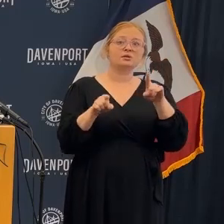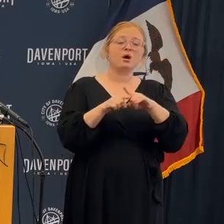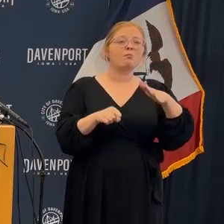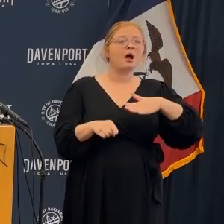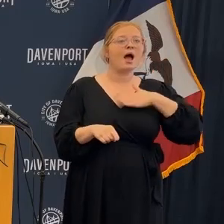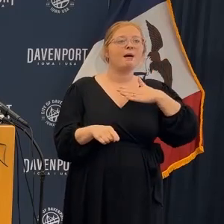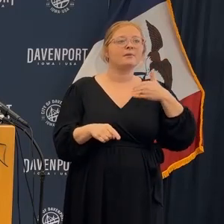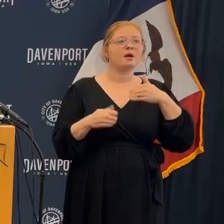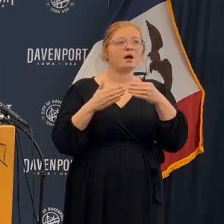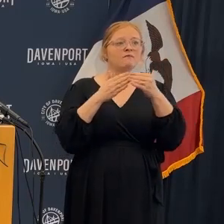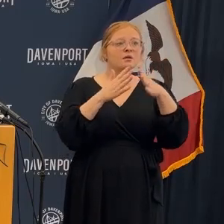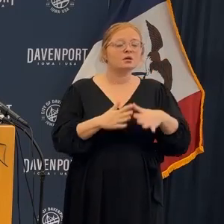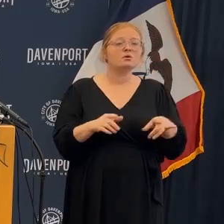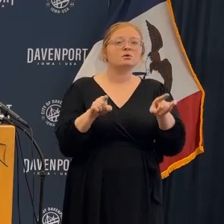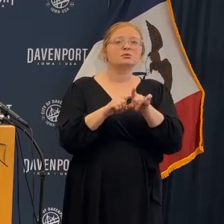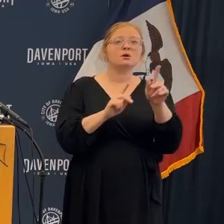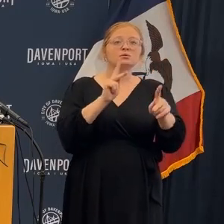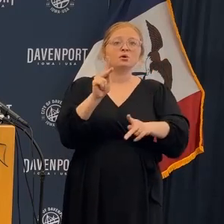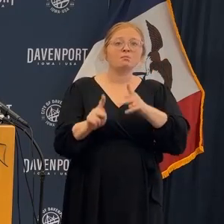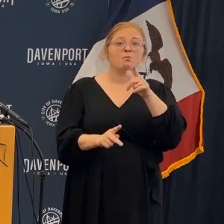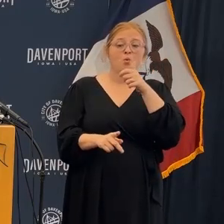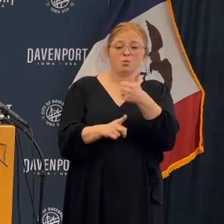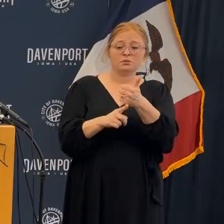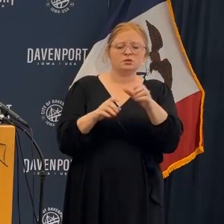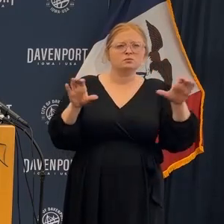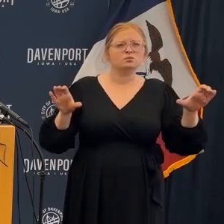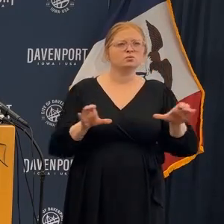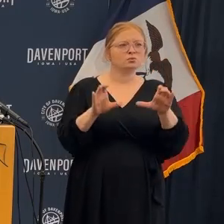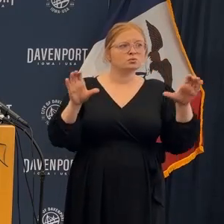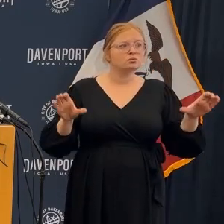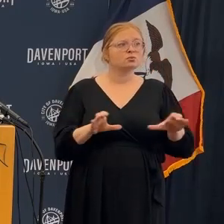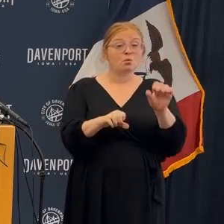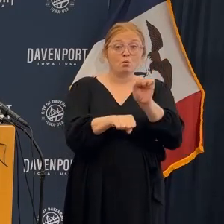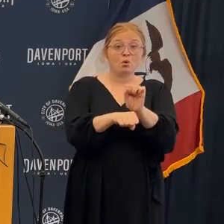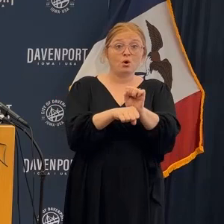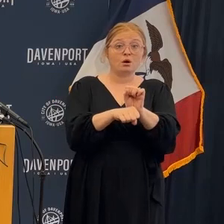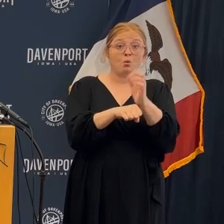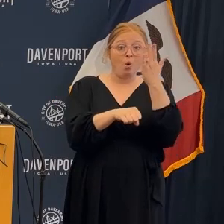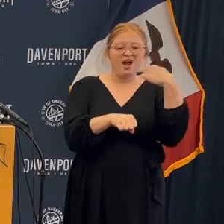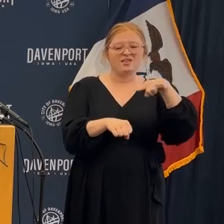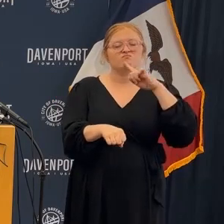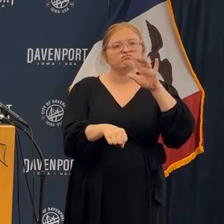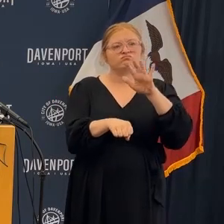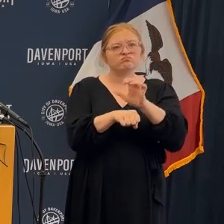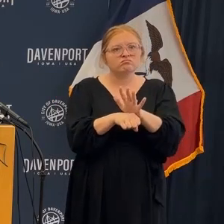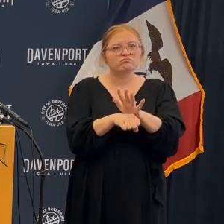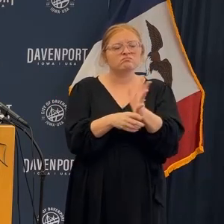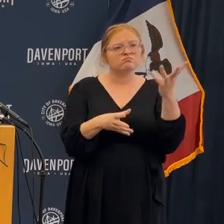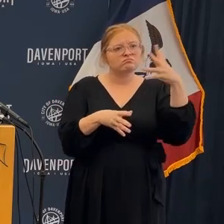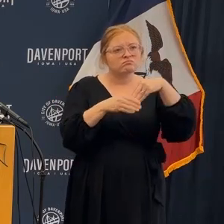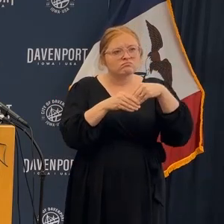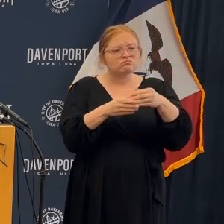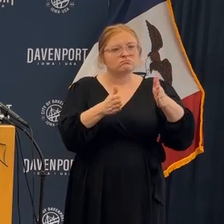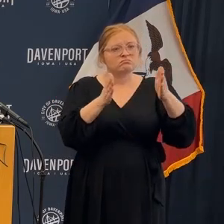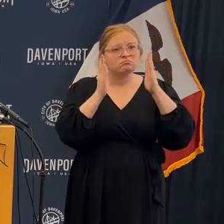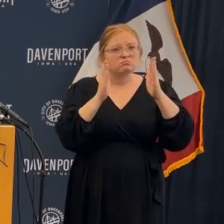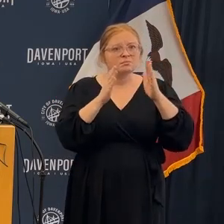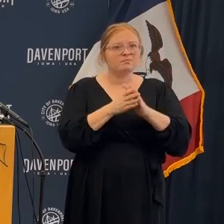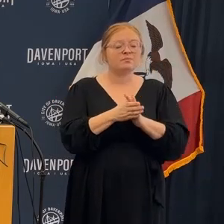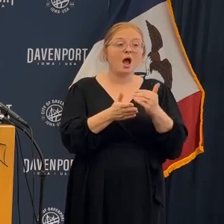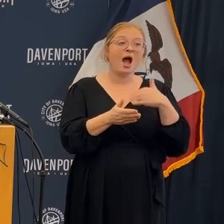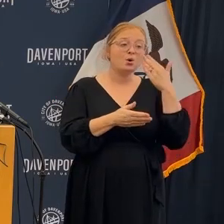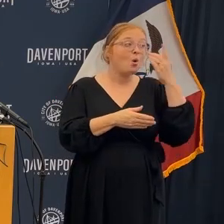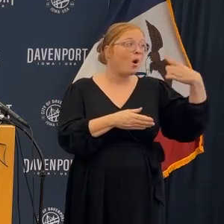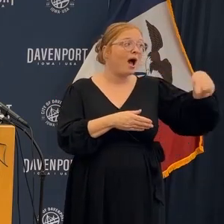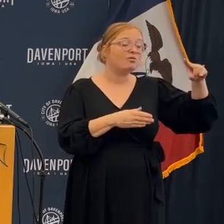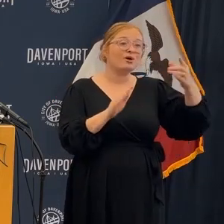so happy to have the leaders and people that are doing the work that are committed to this. I know there's a lot of discussion about